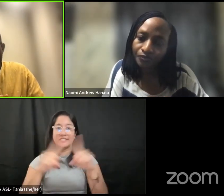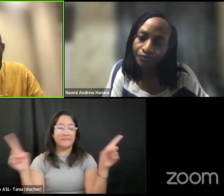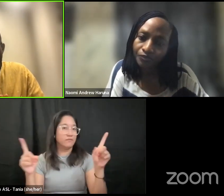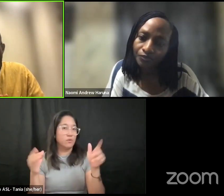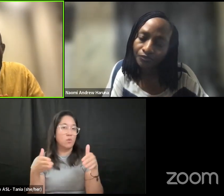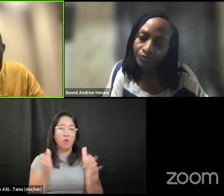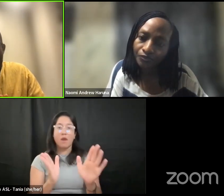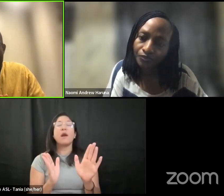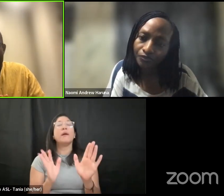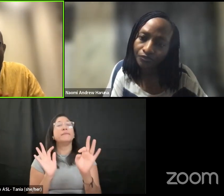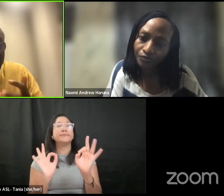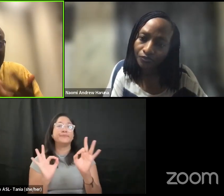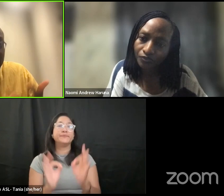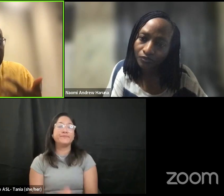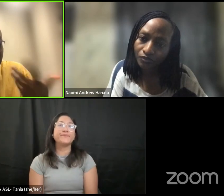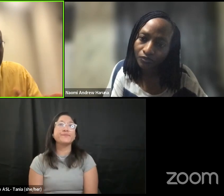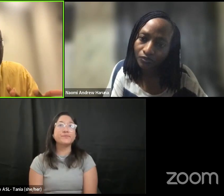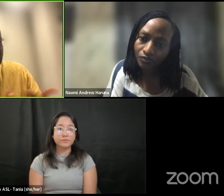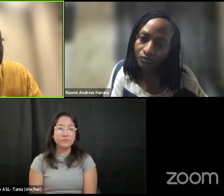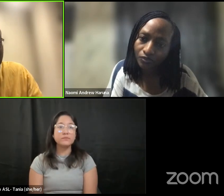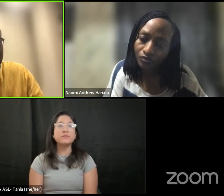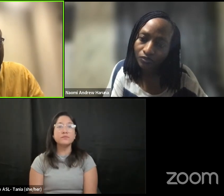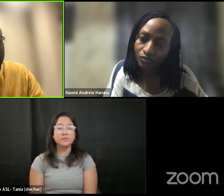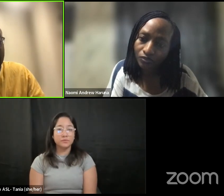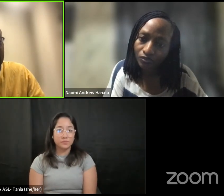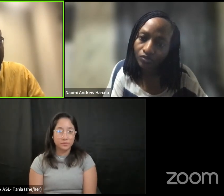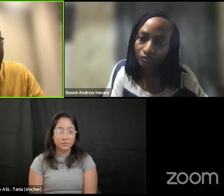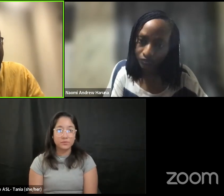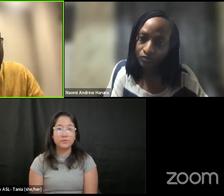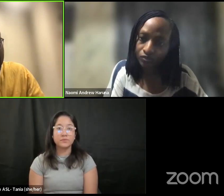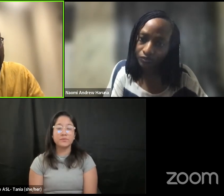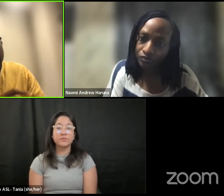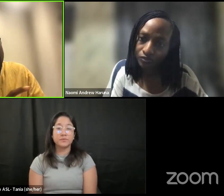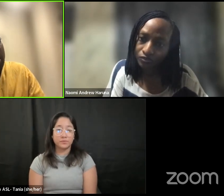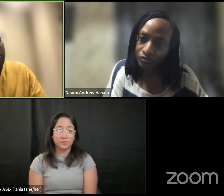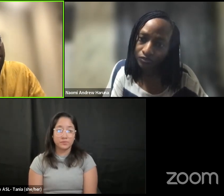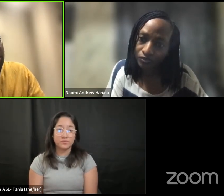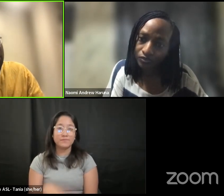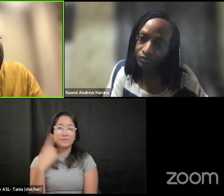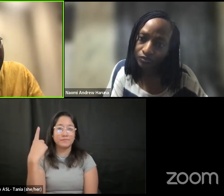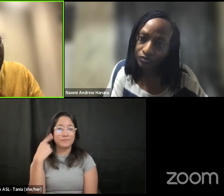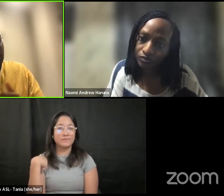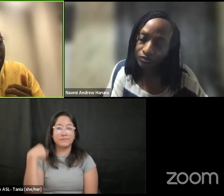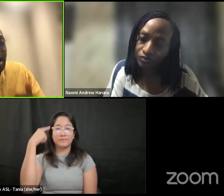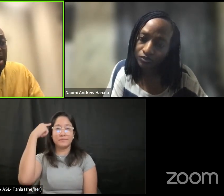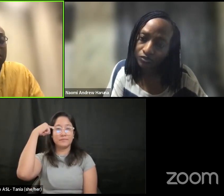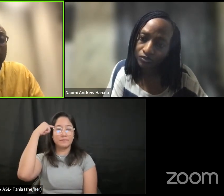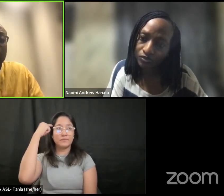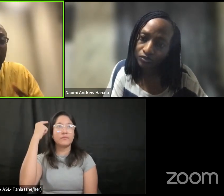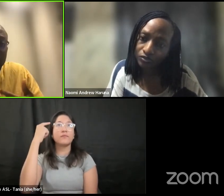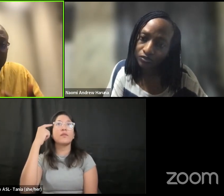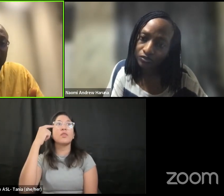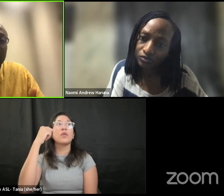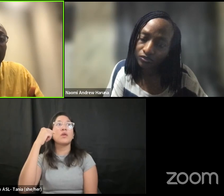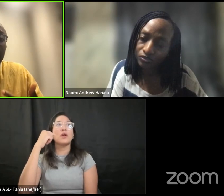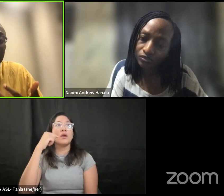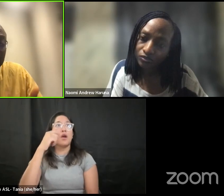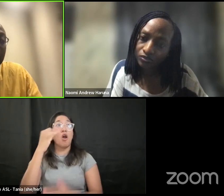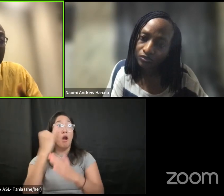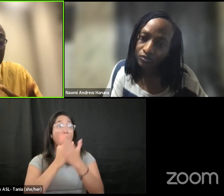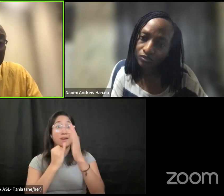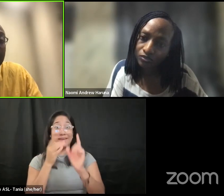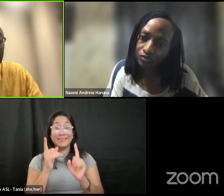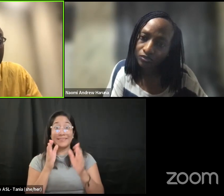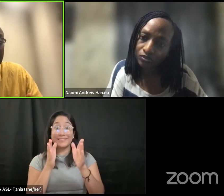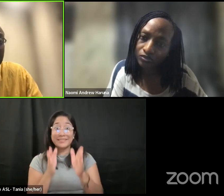um so that's something also i'm hearing and i think that which kind of connected the fact that i think artists we need to constantly